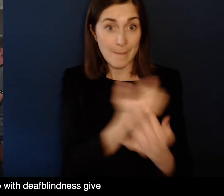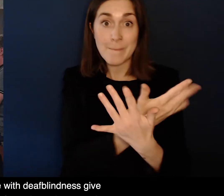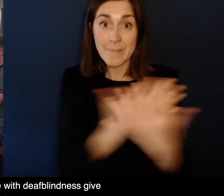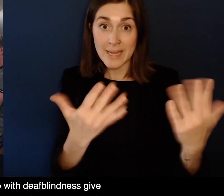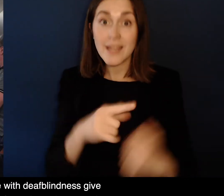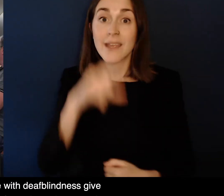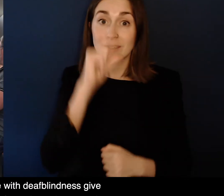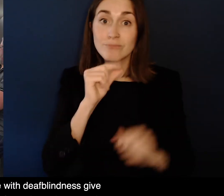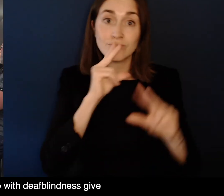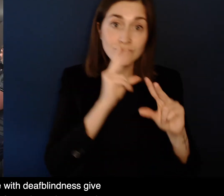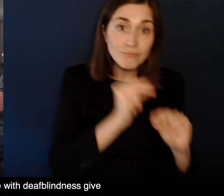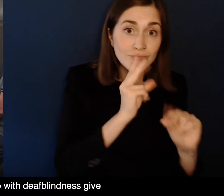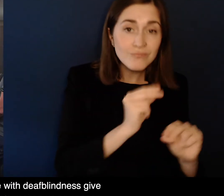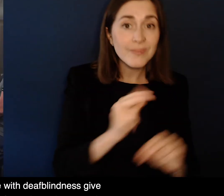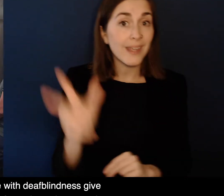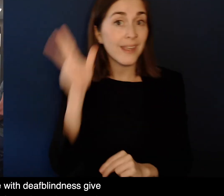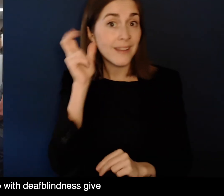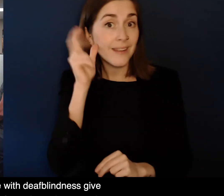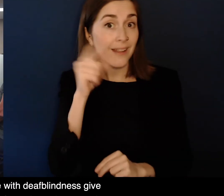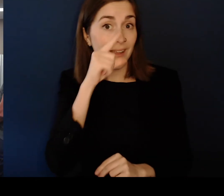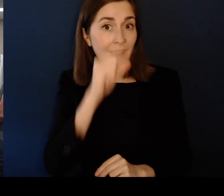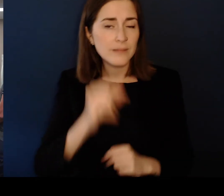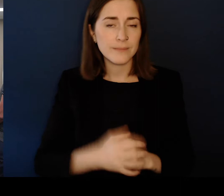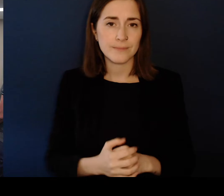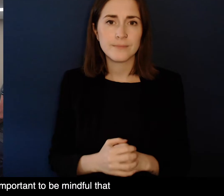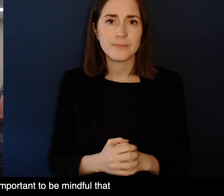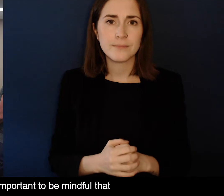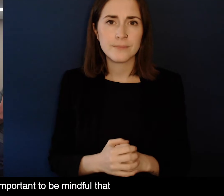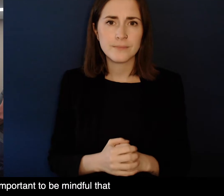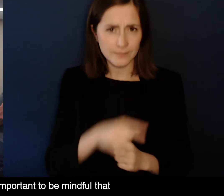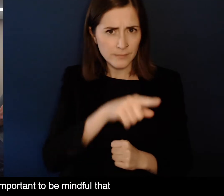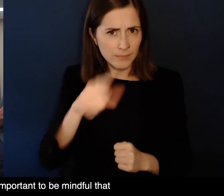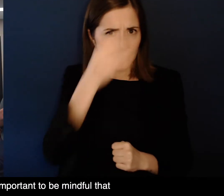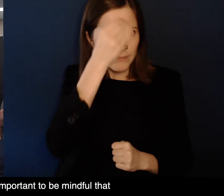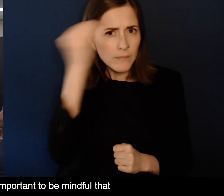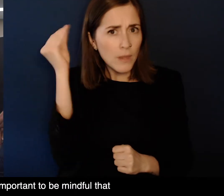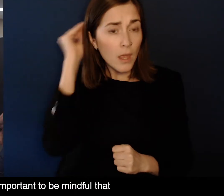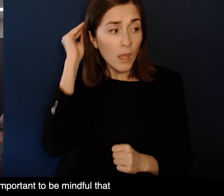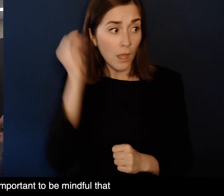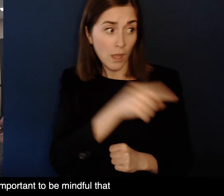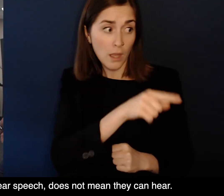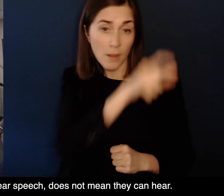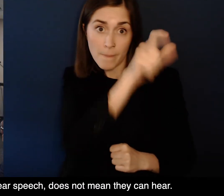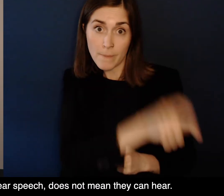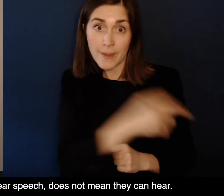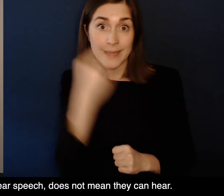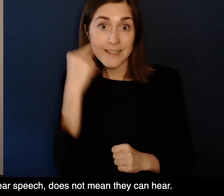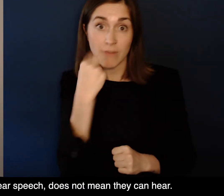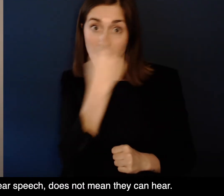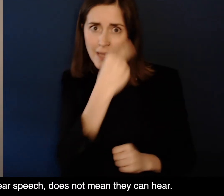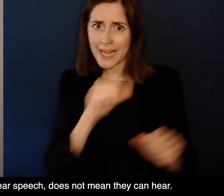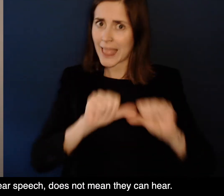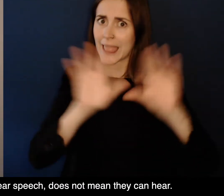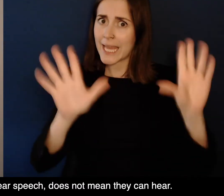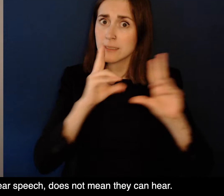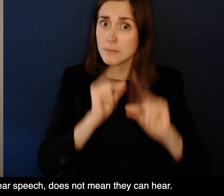-Blindness give and receive information using speech. However, it is important to be mindful that just because someone has